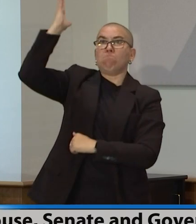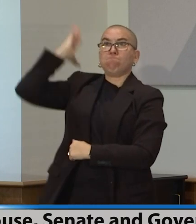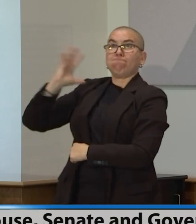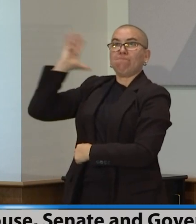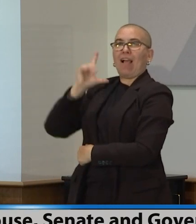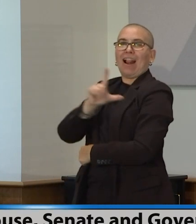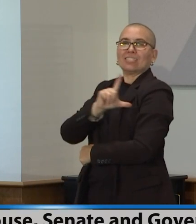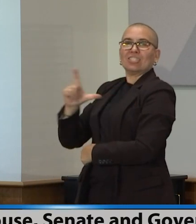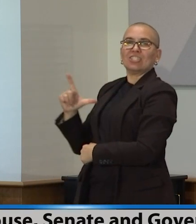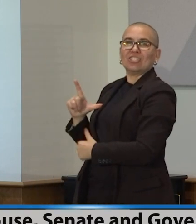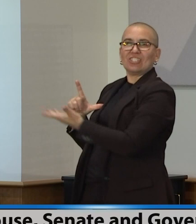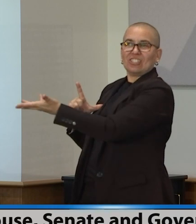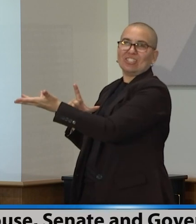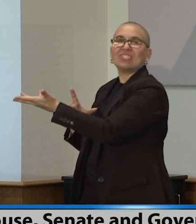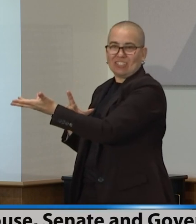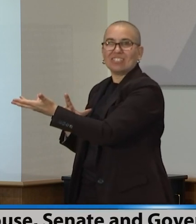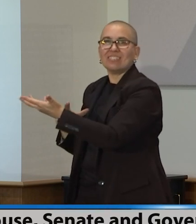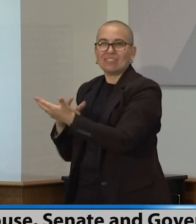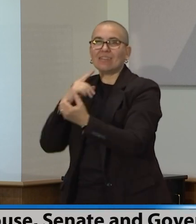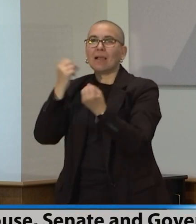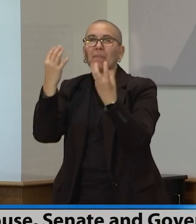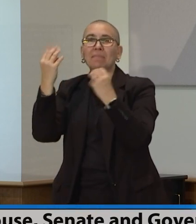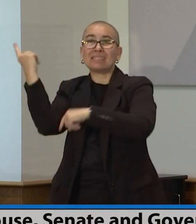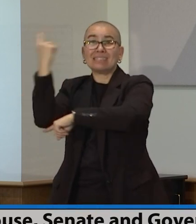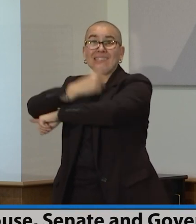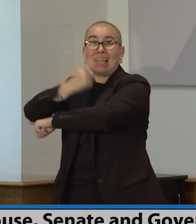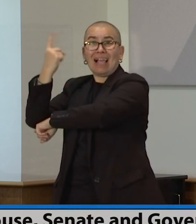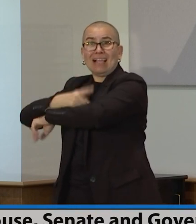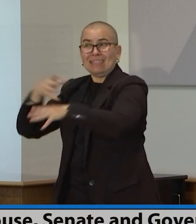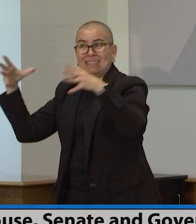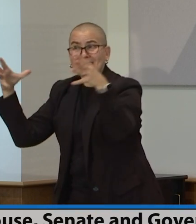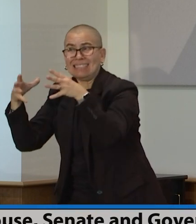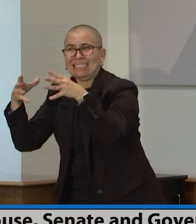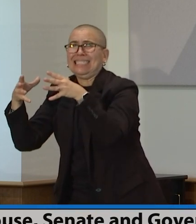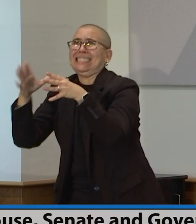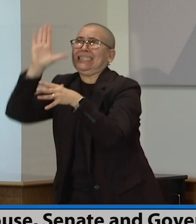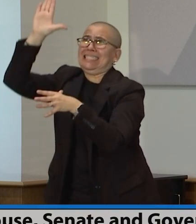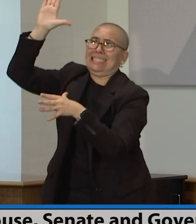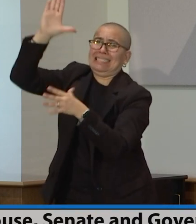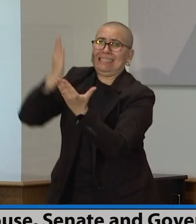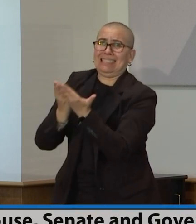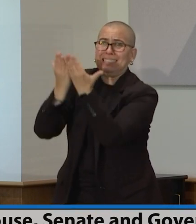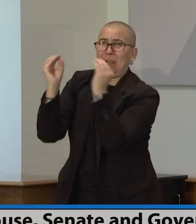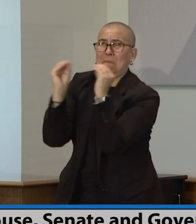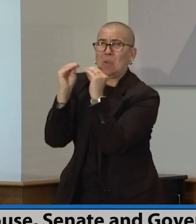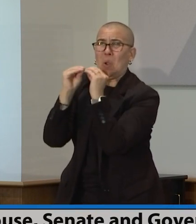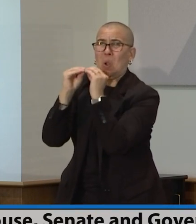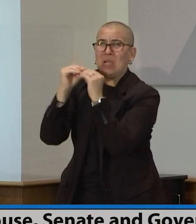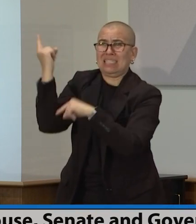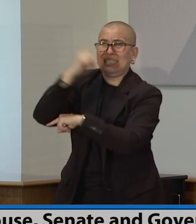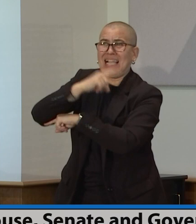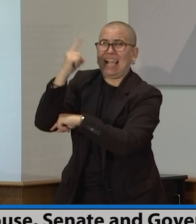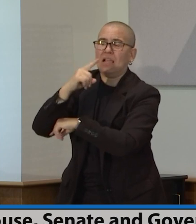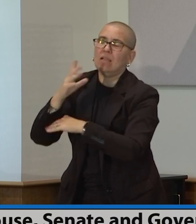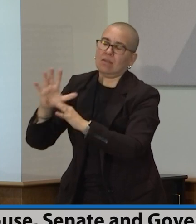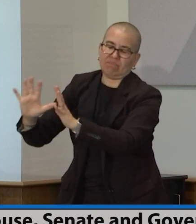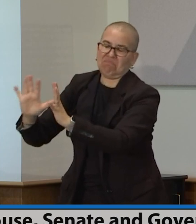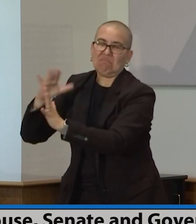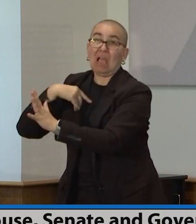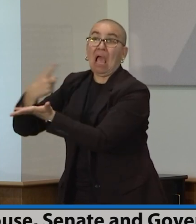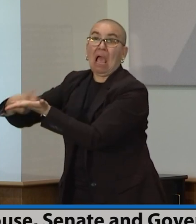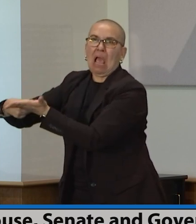reform issue for another day. We deserve, we are required to send a big